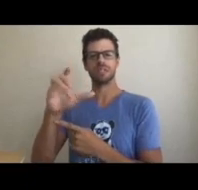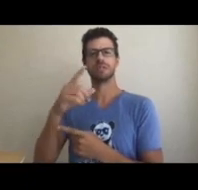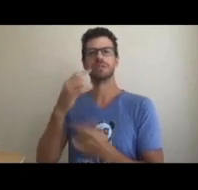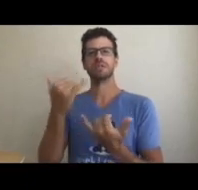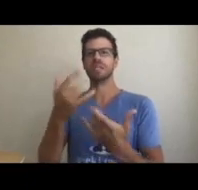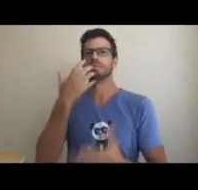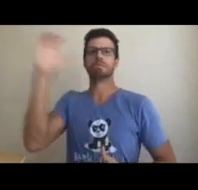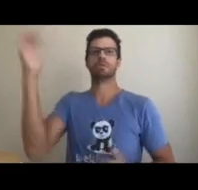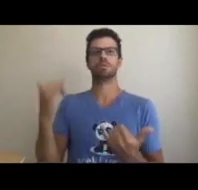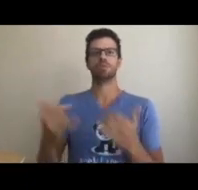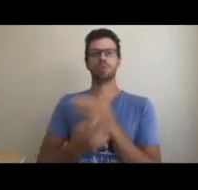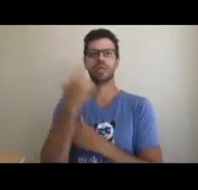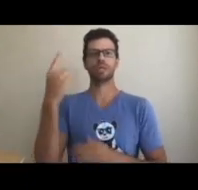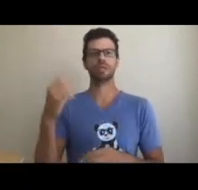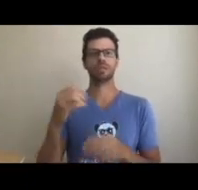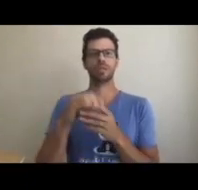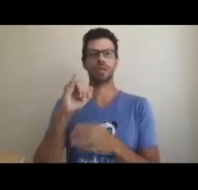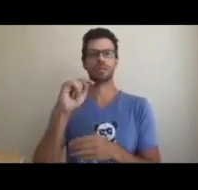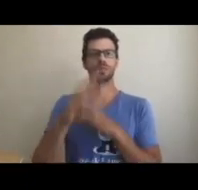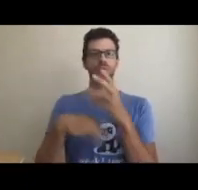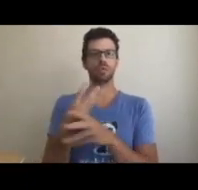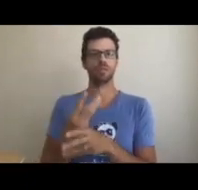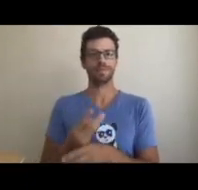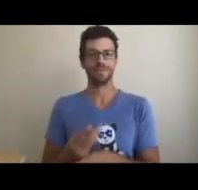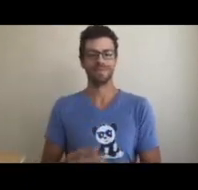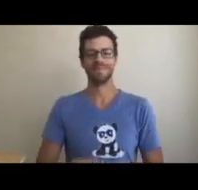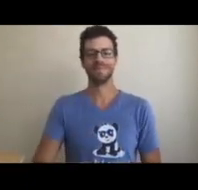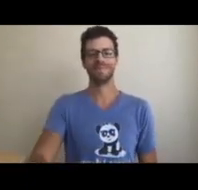which is a hot trend nowadays in the IT world.